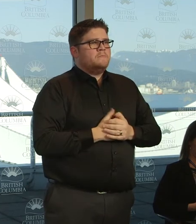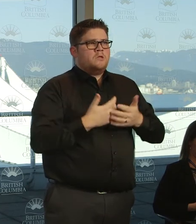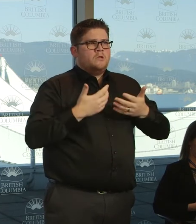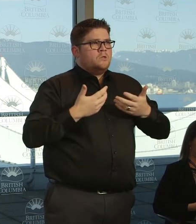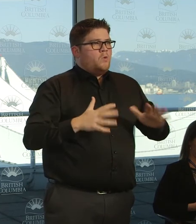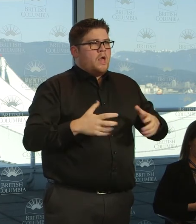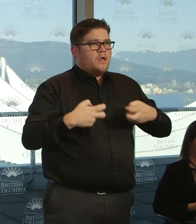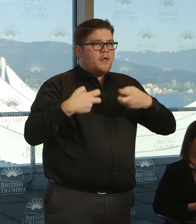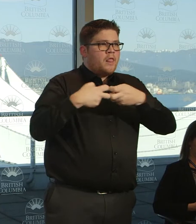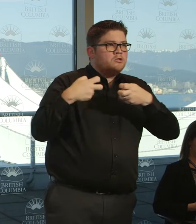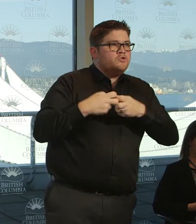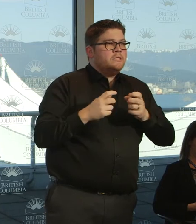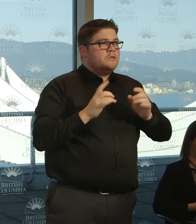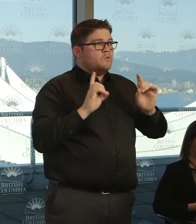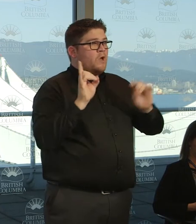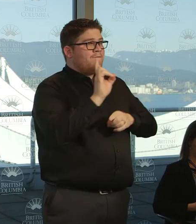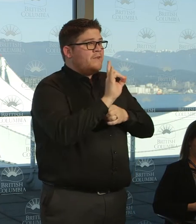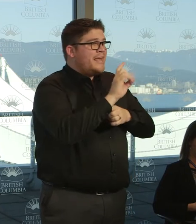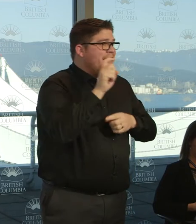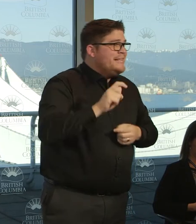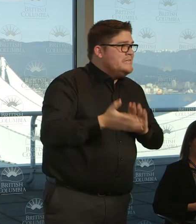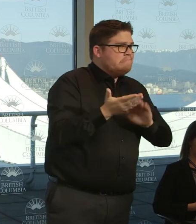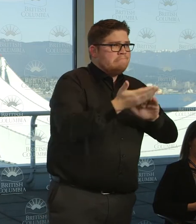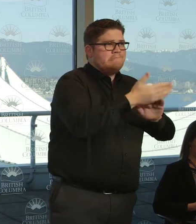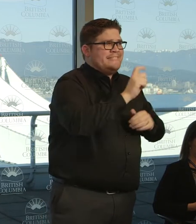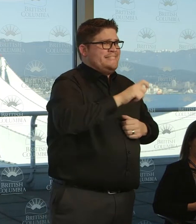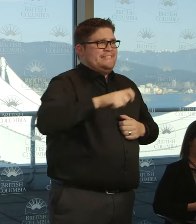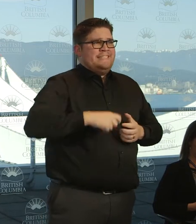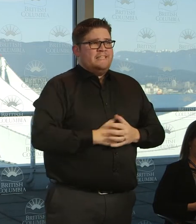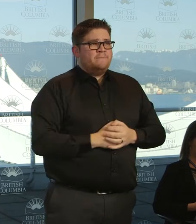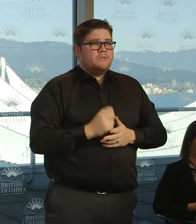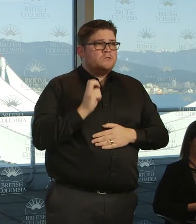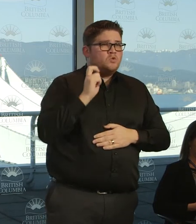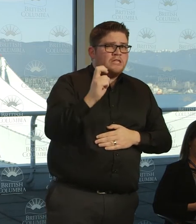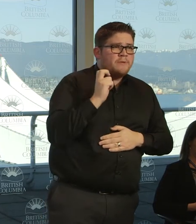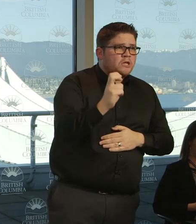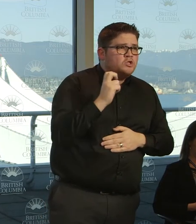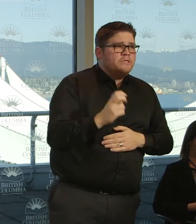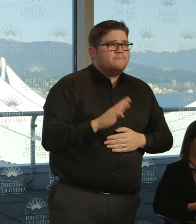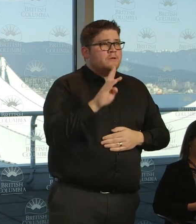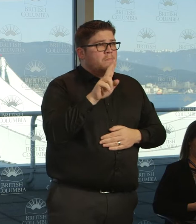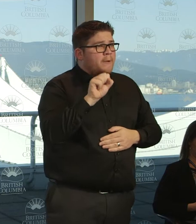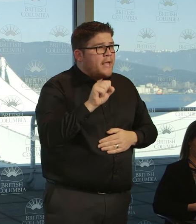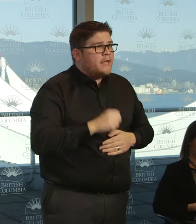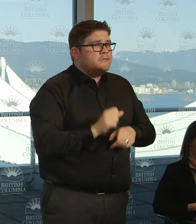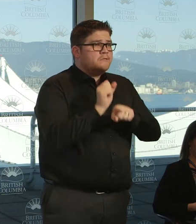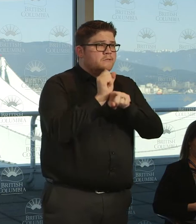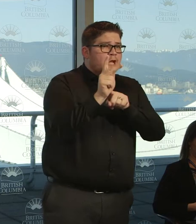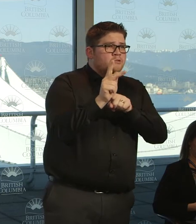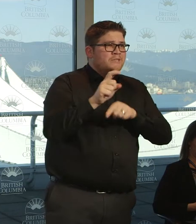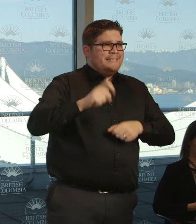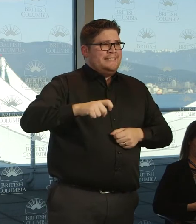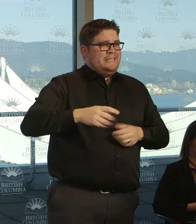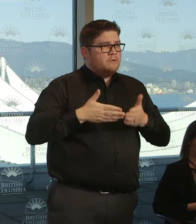Wi-Fi for sure, things like our transportation, our public transportation networks, our essential goods and people